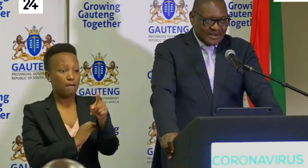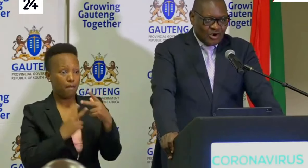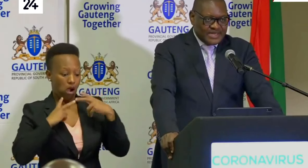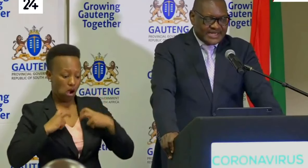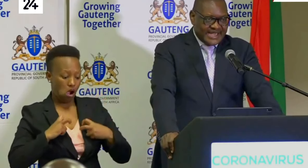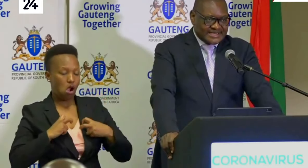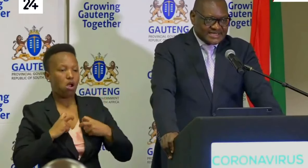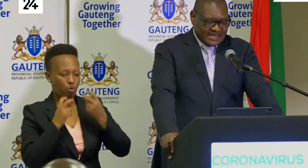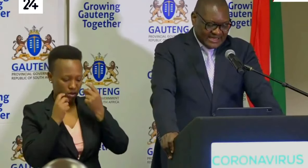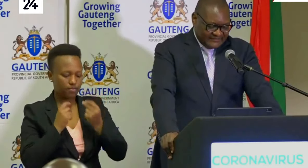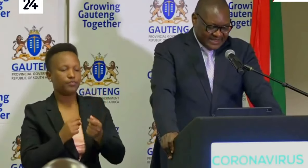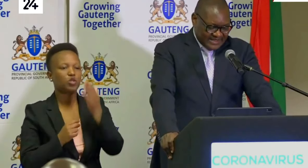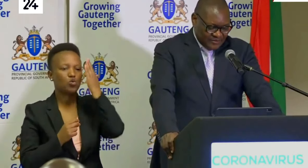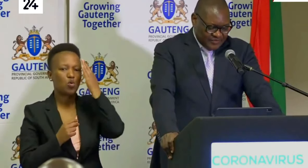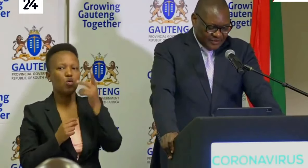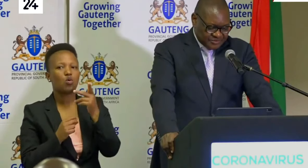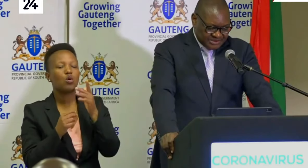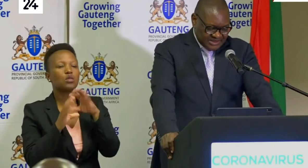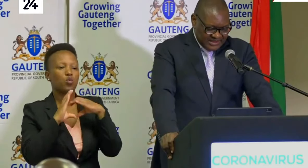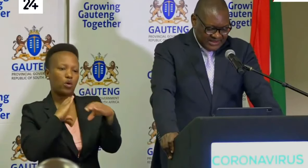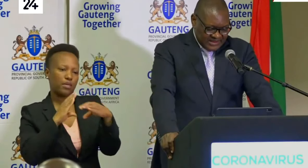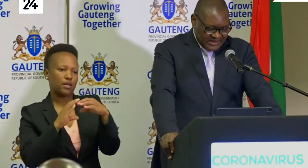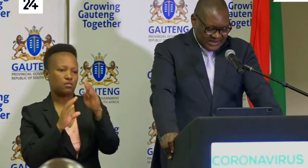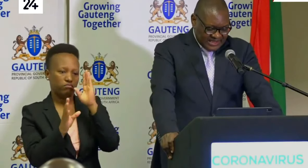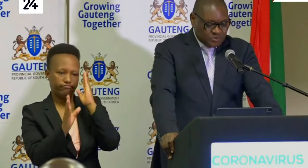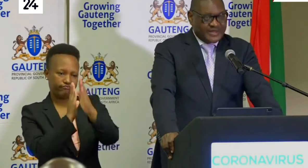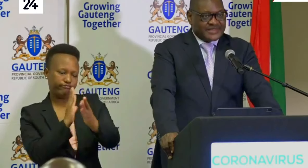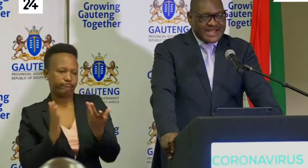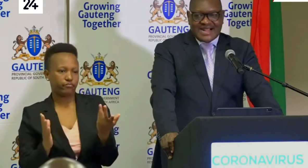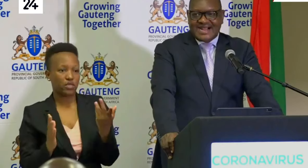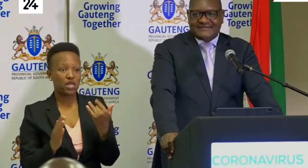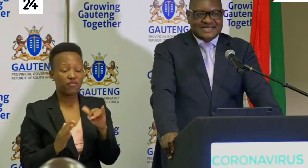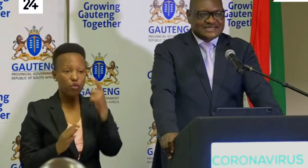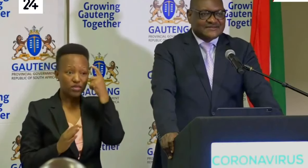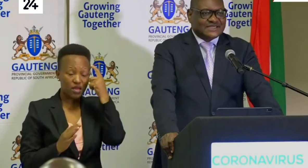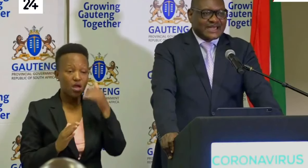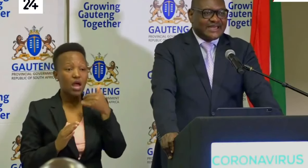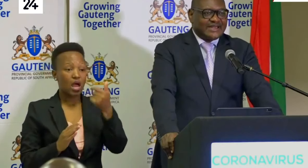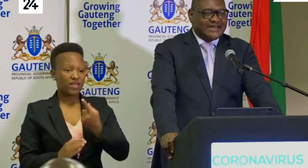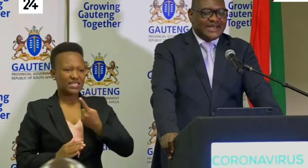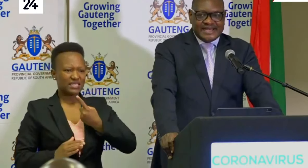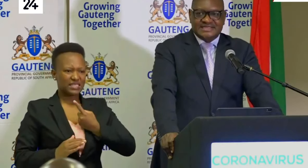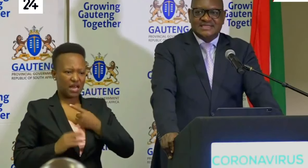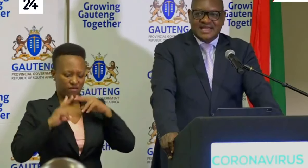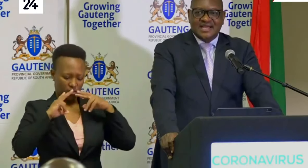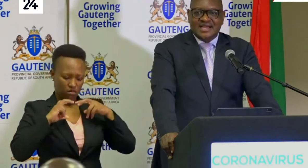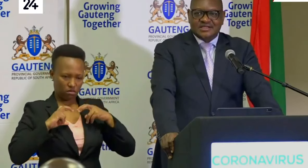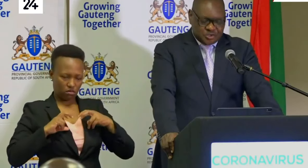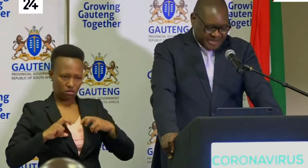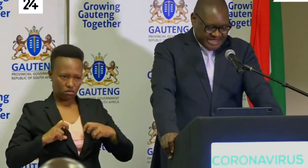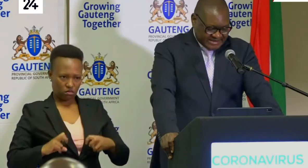communicate relevantly with those that we think after self-screening need